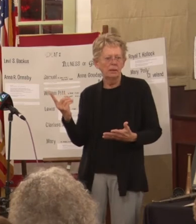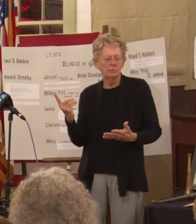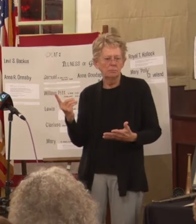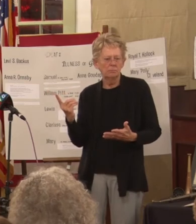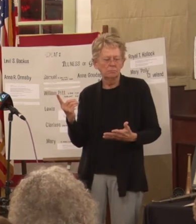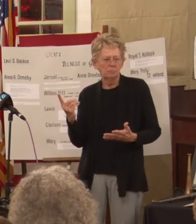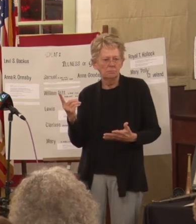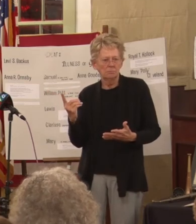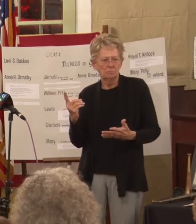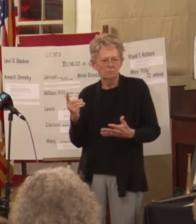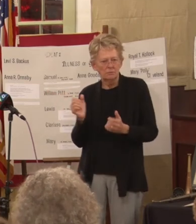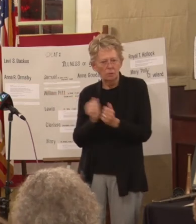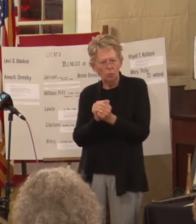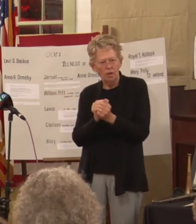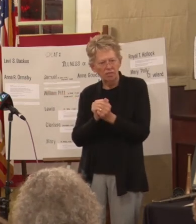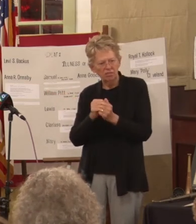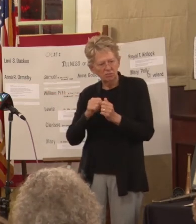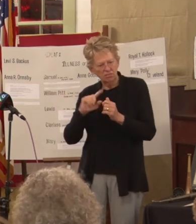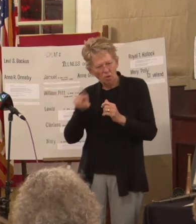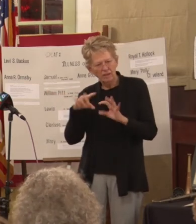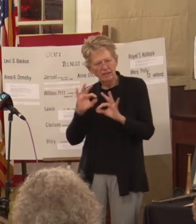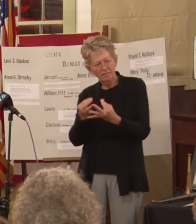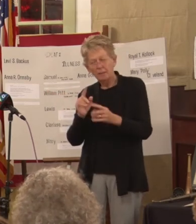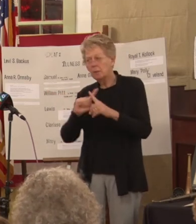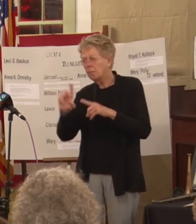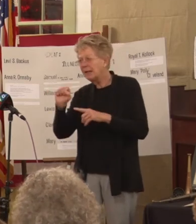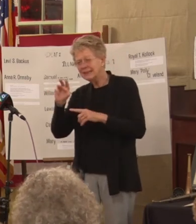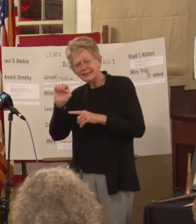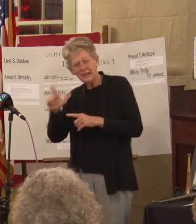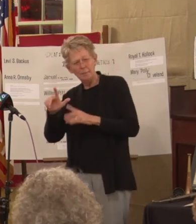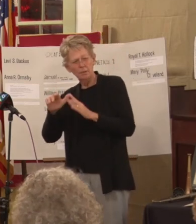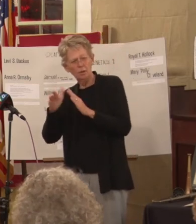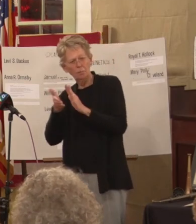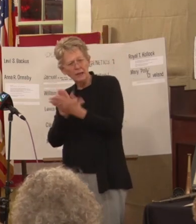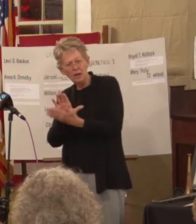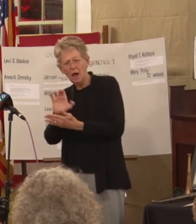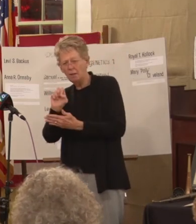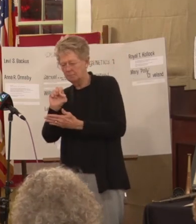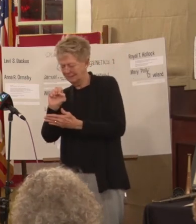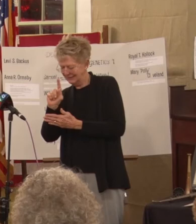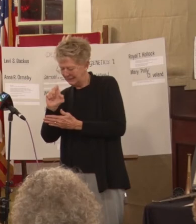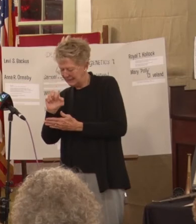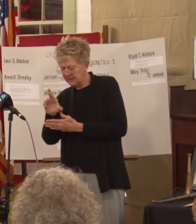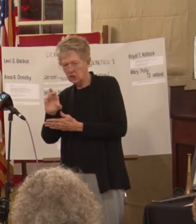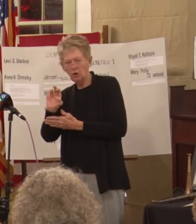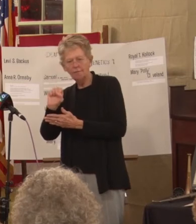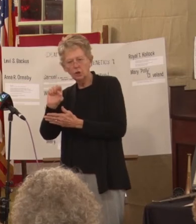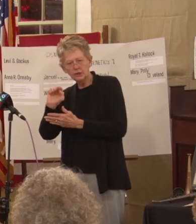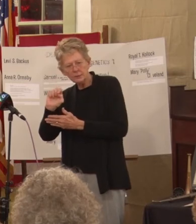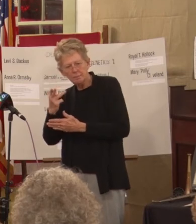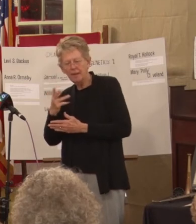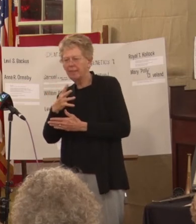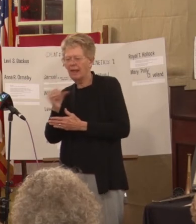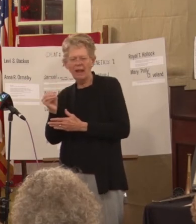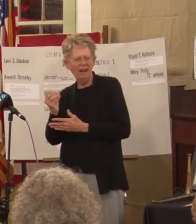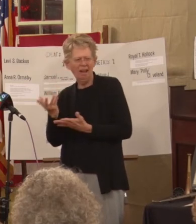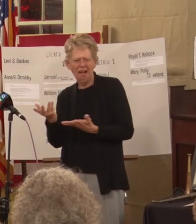just their family and for Samuel to become a silver spoon then for William Pitt to become a cabinet maker Samuel's